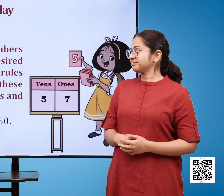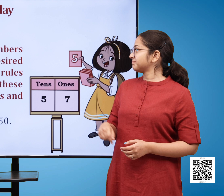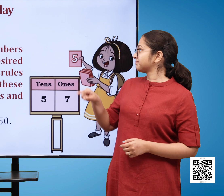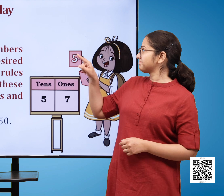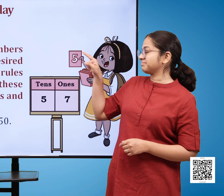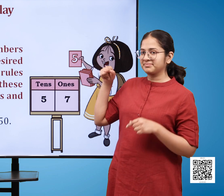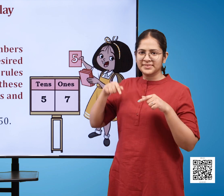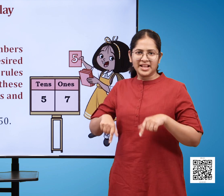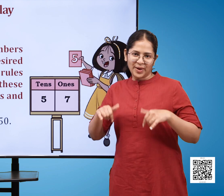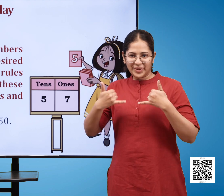Let us play